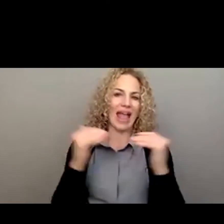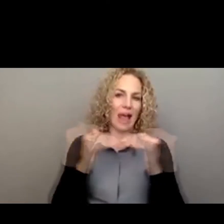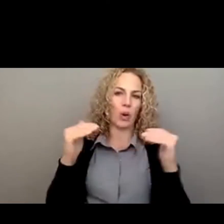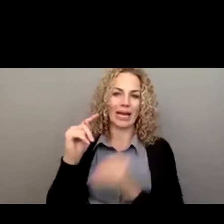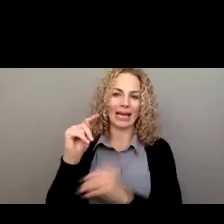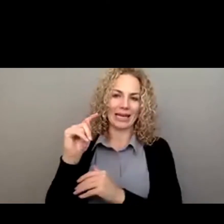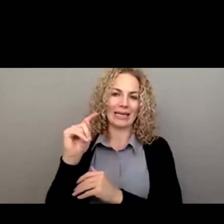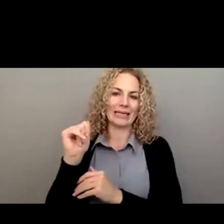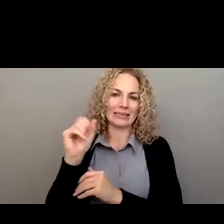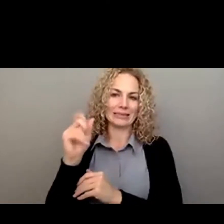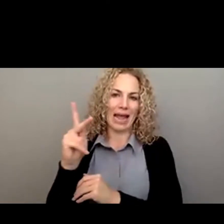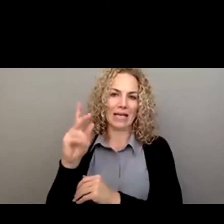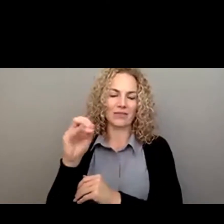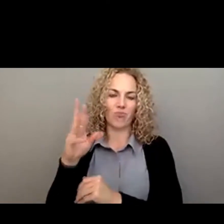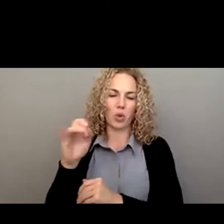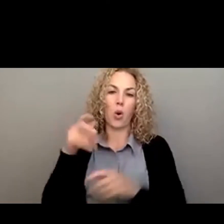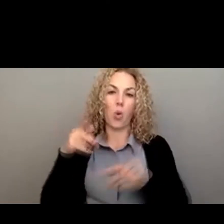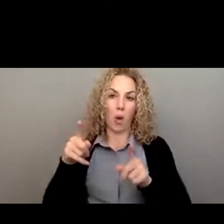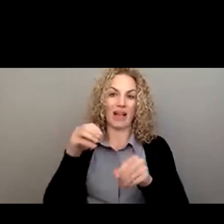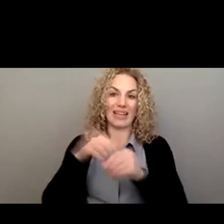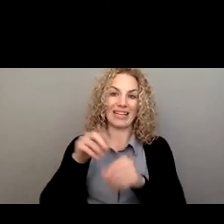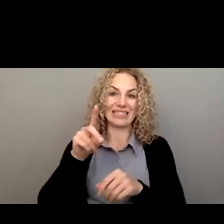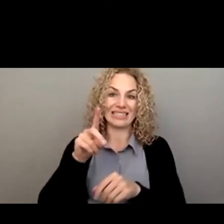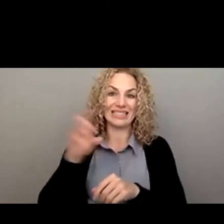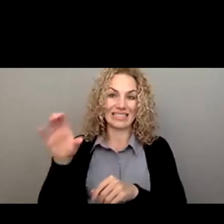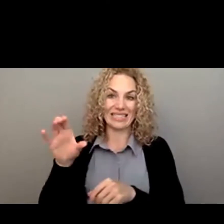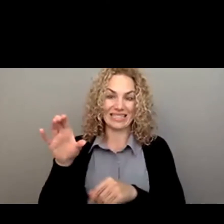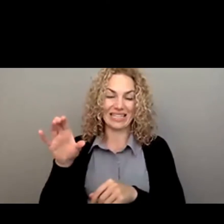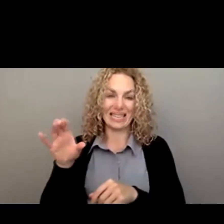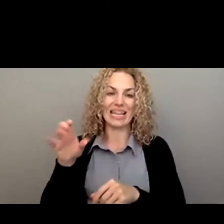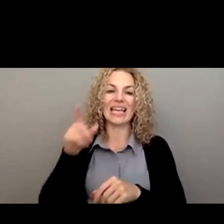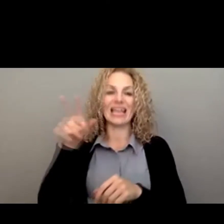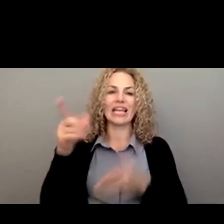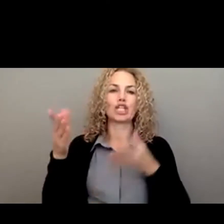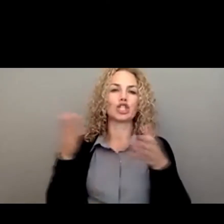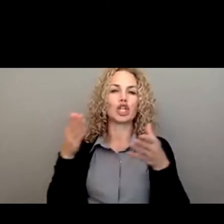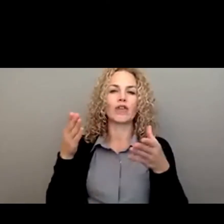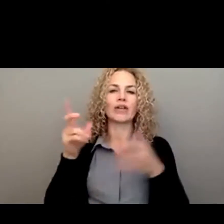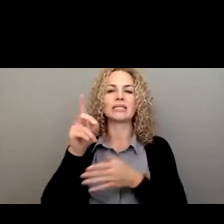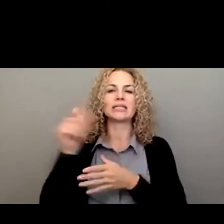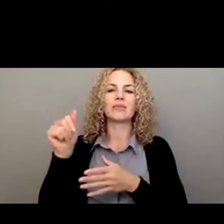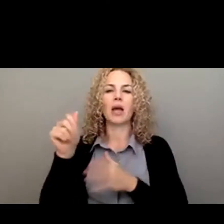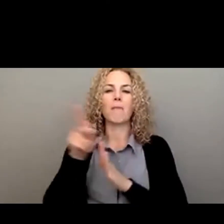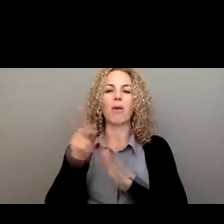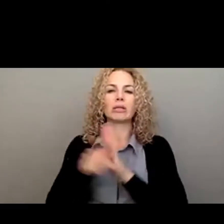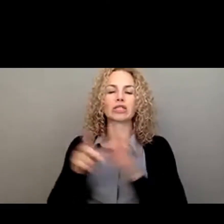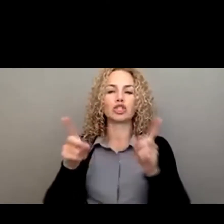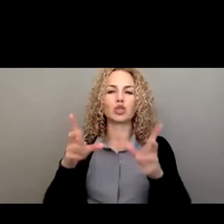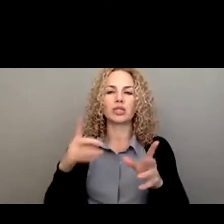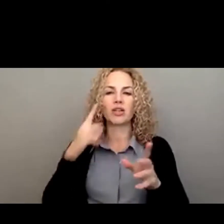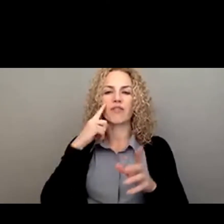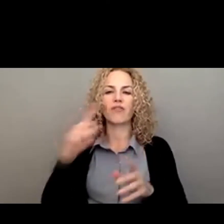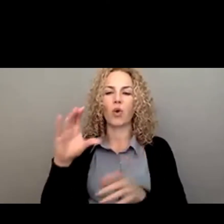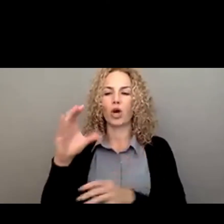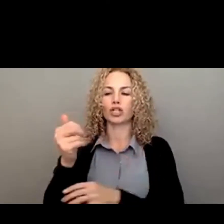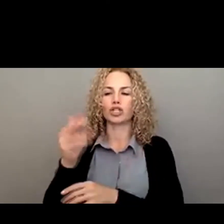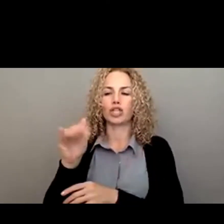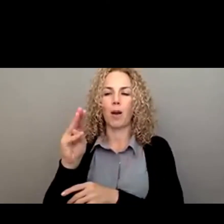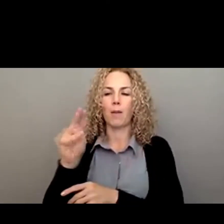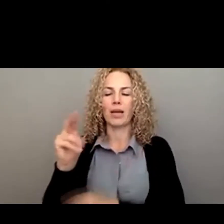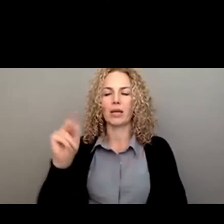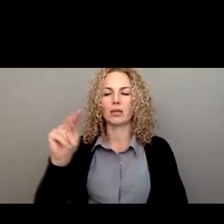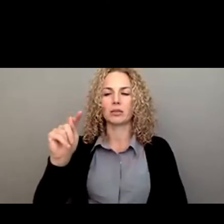While in D.C., Imparato served as the Disability Policy Director for Chairman Tom Harkin